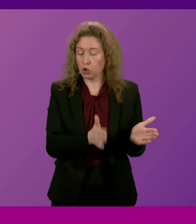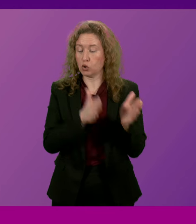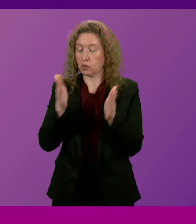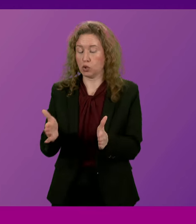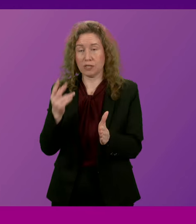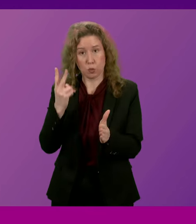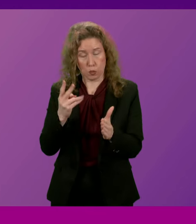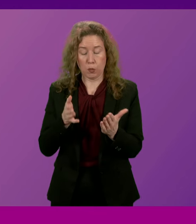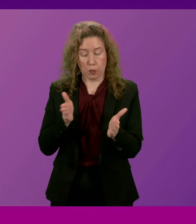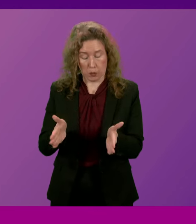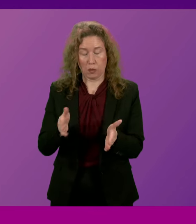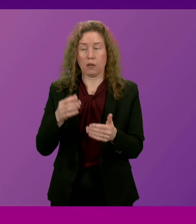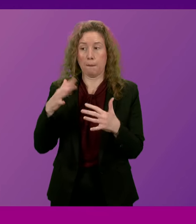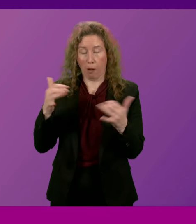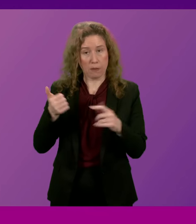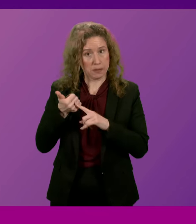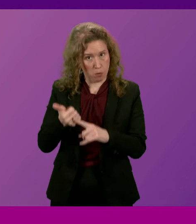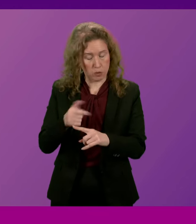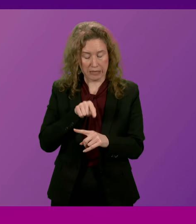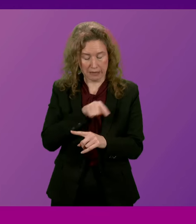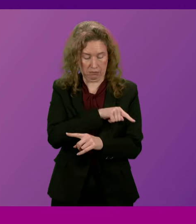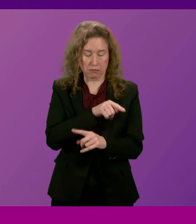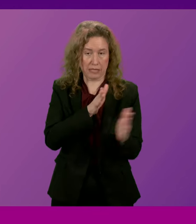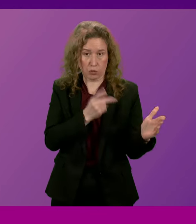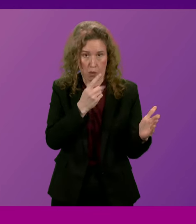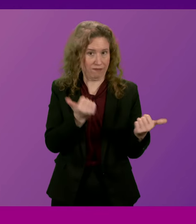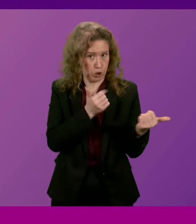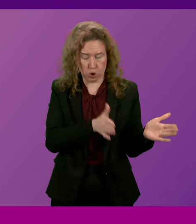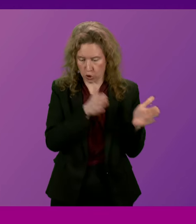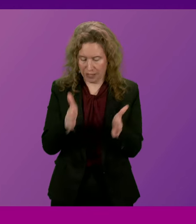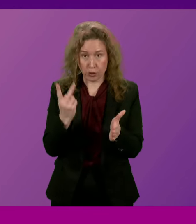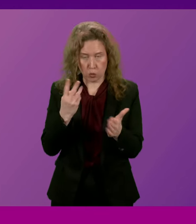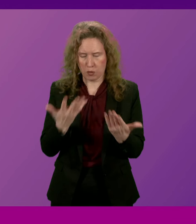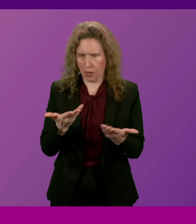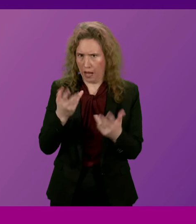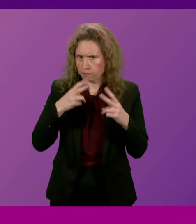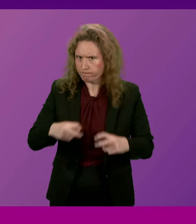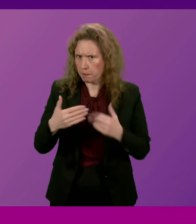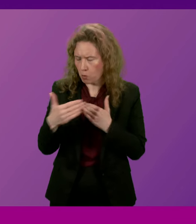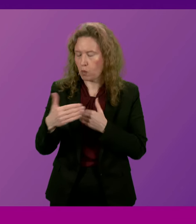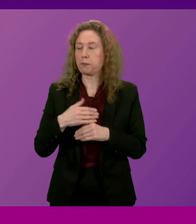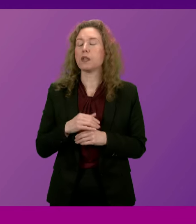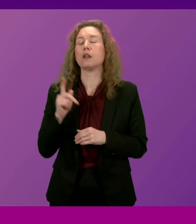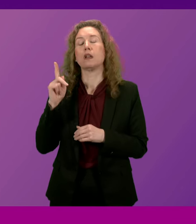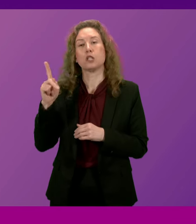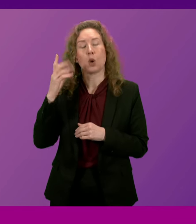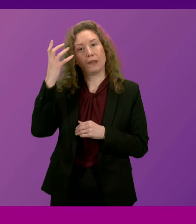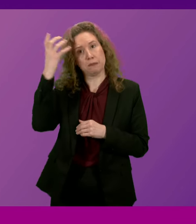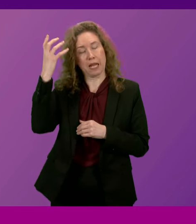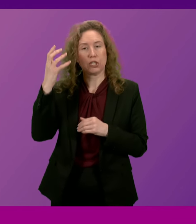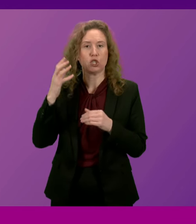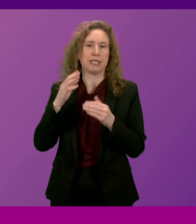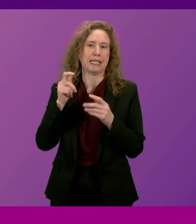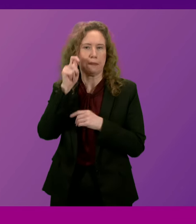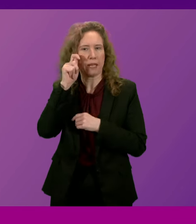committee has been supported by Parliament at Stage 1. The issues that His Majesty's Inspector of Constabulary raised in the